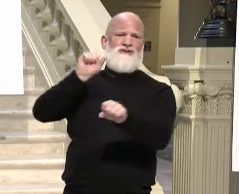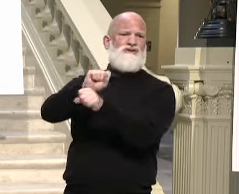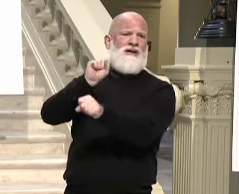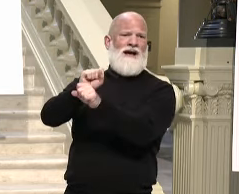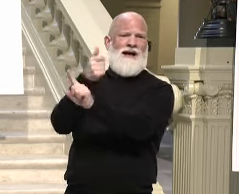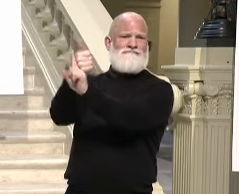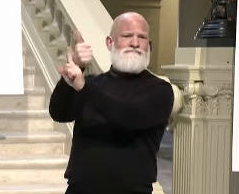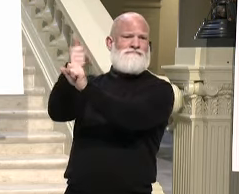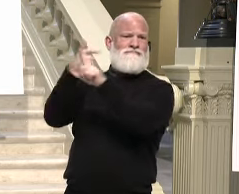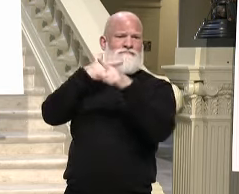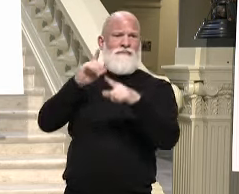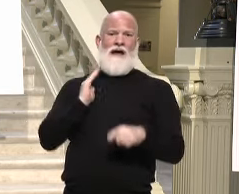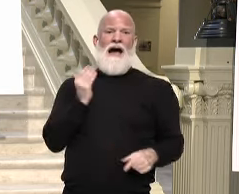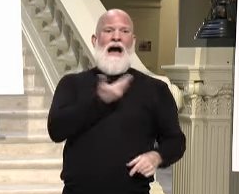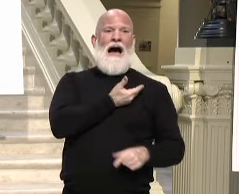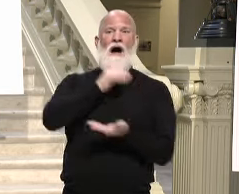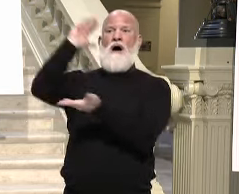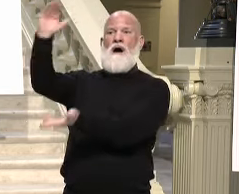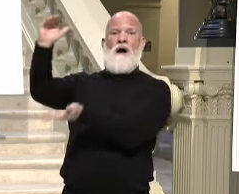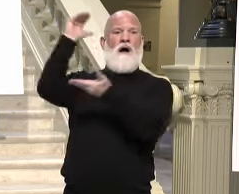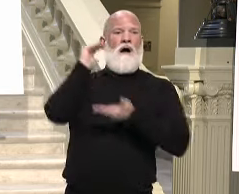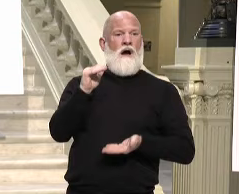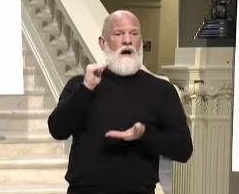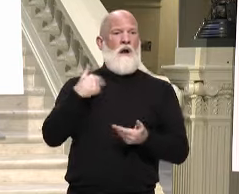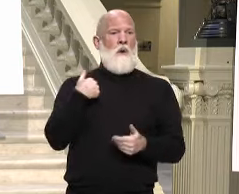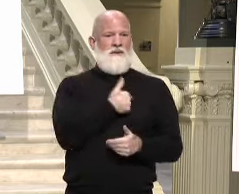than than doses that are going other places.